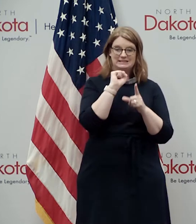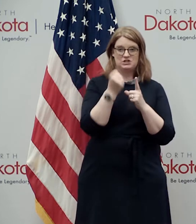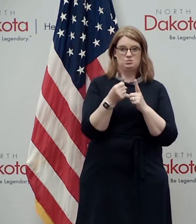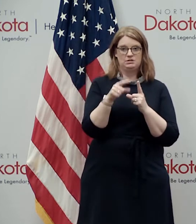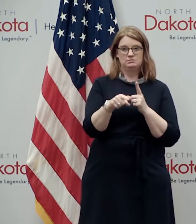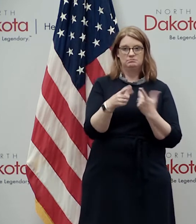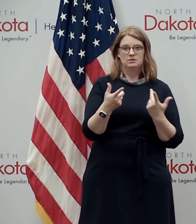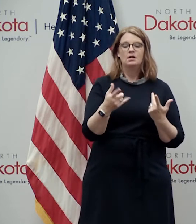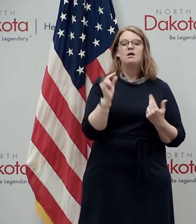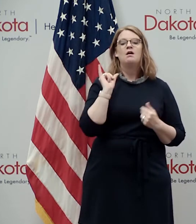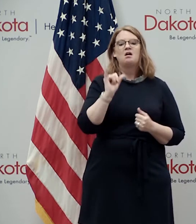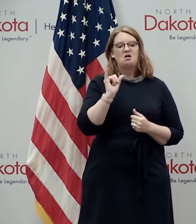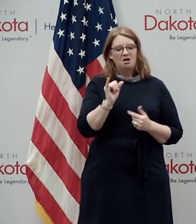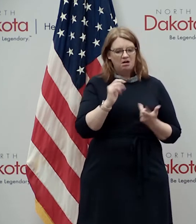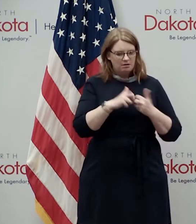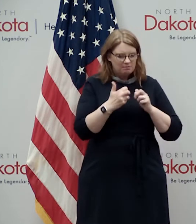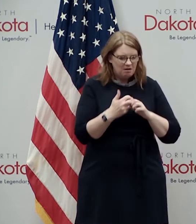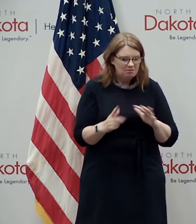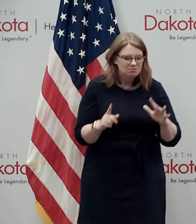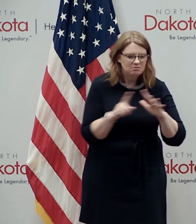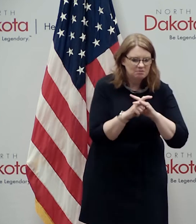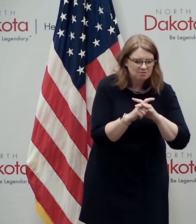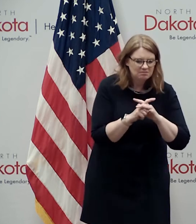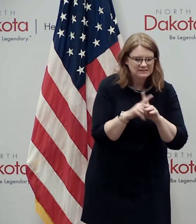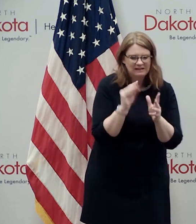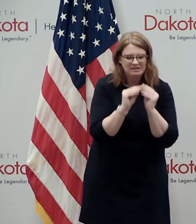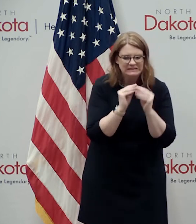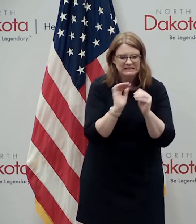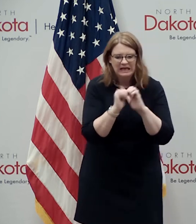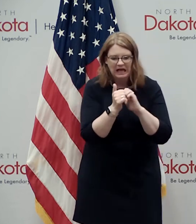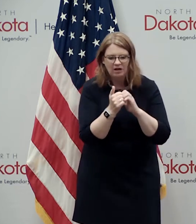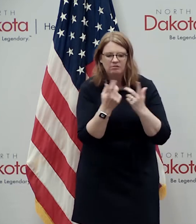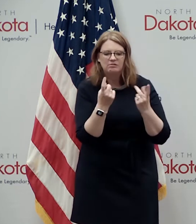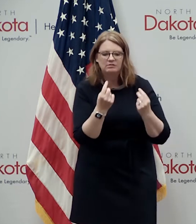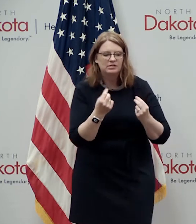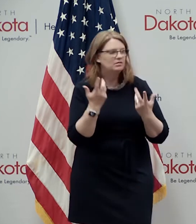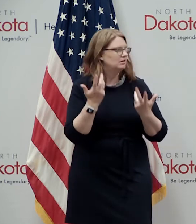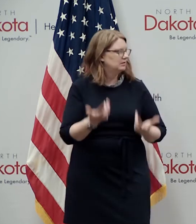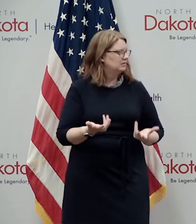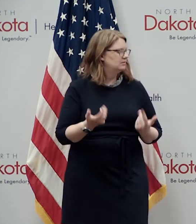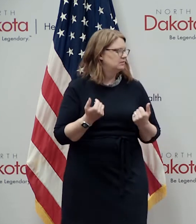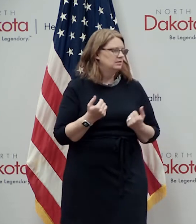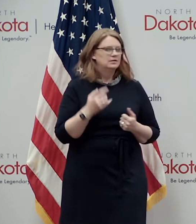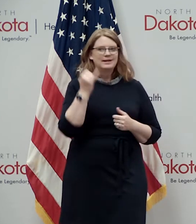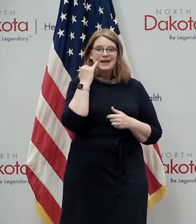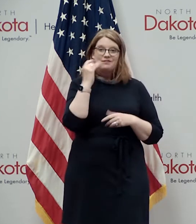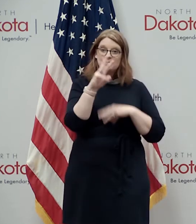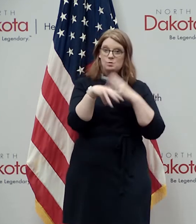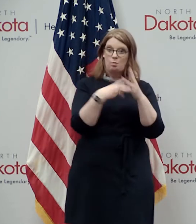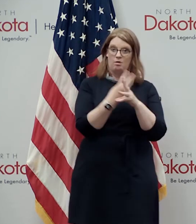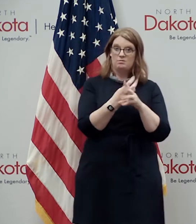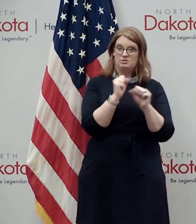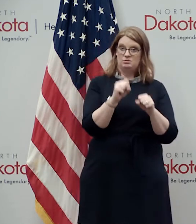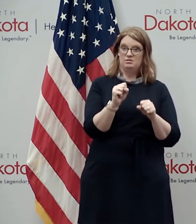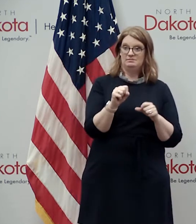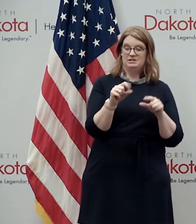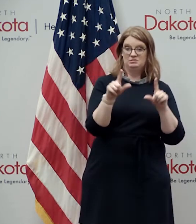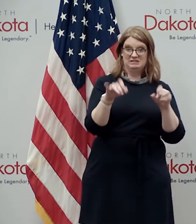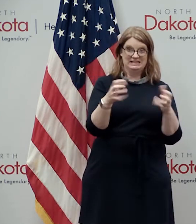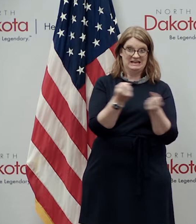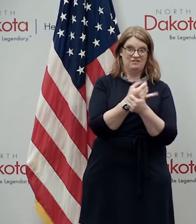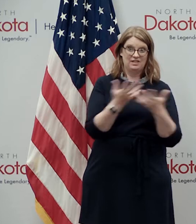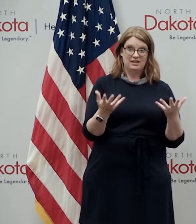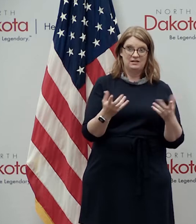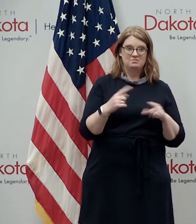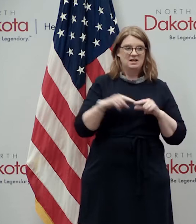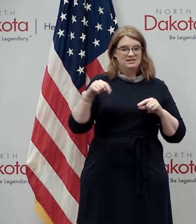get you know smarter and stronger coming out of it i wish we could i would you know if it was a world where you could beta test everything uh that'd be great